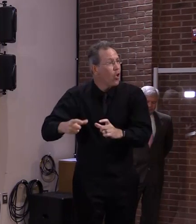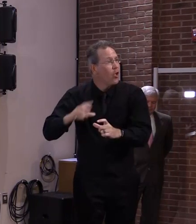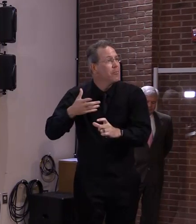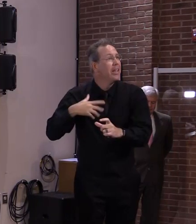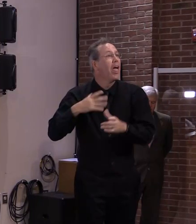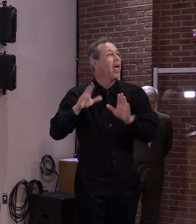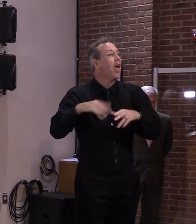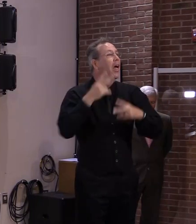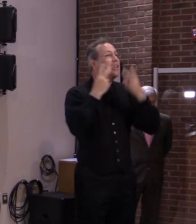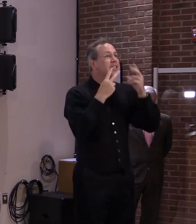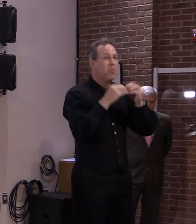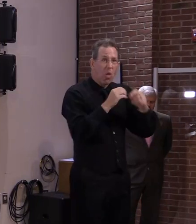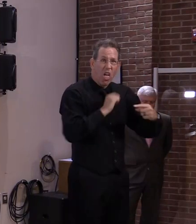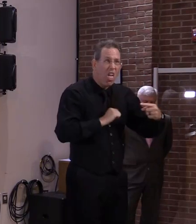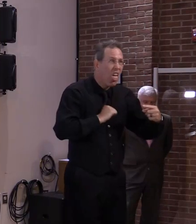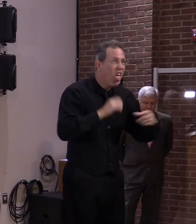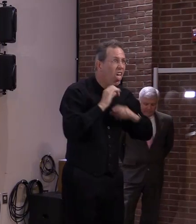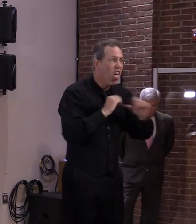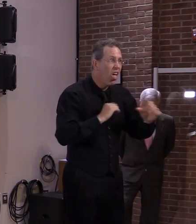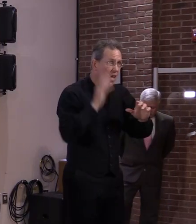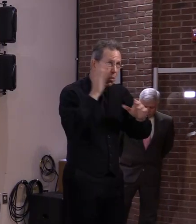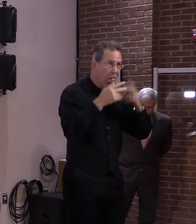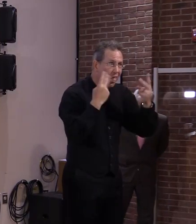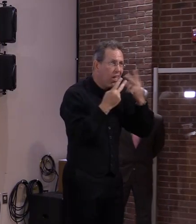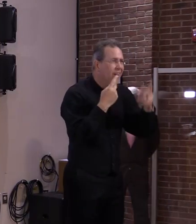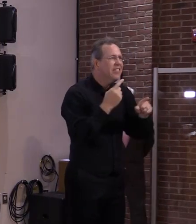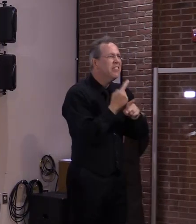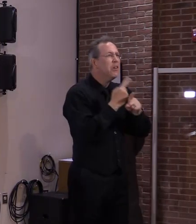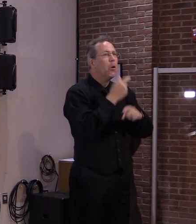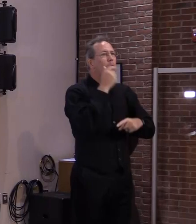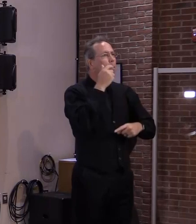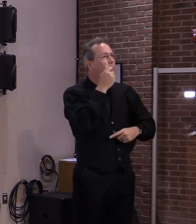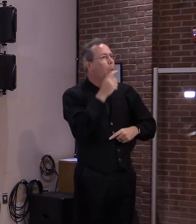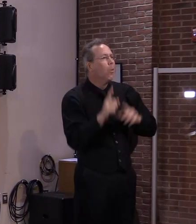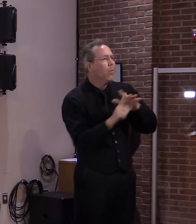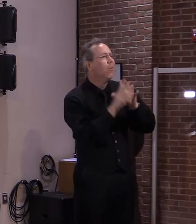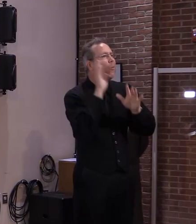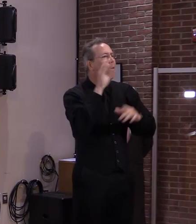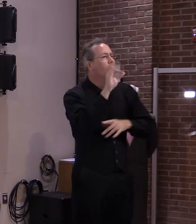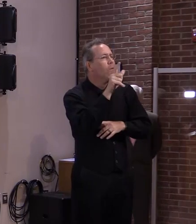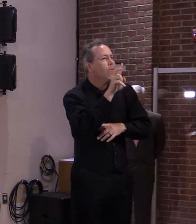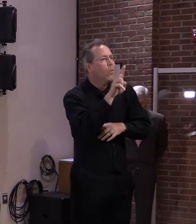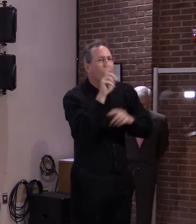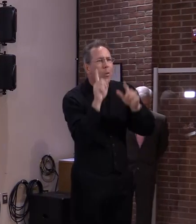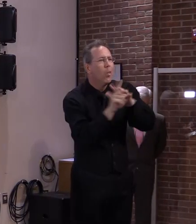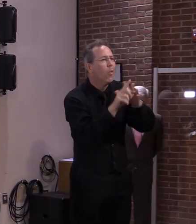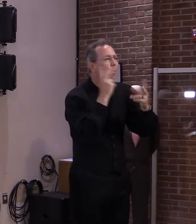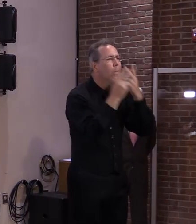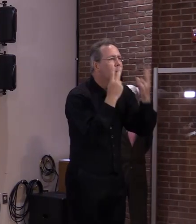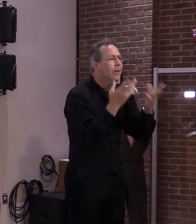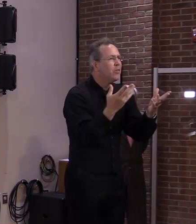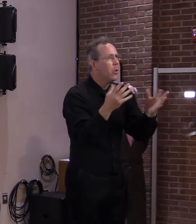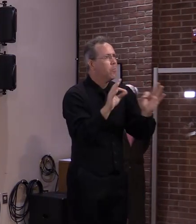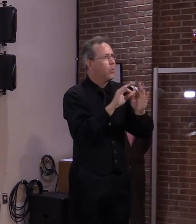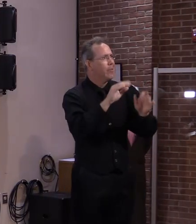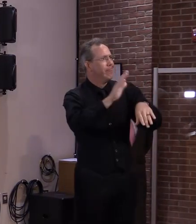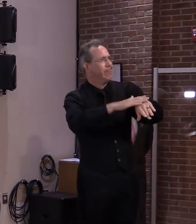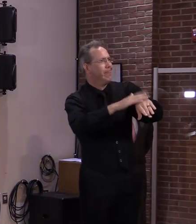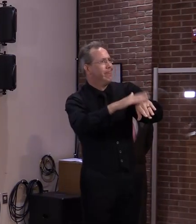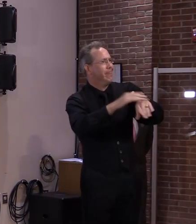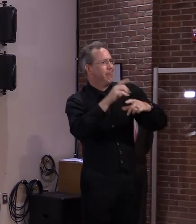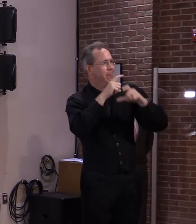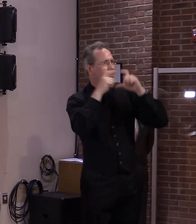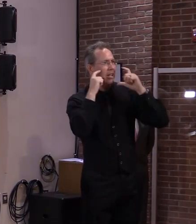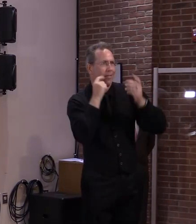such as the common cold. It turns out that masking was actually effective in preventing a lot more than just